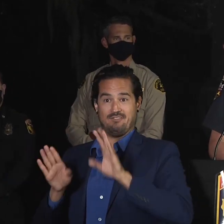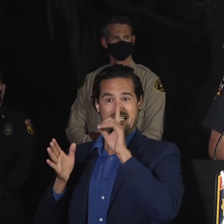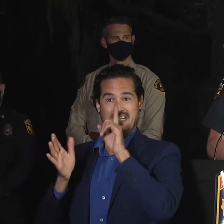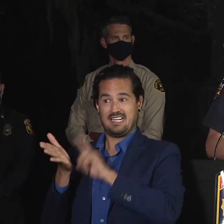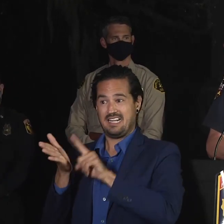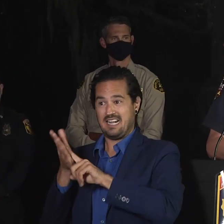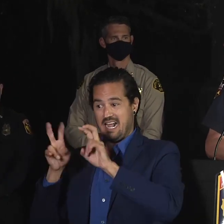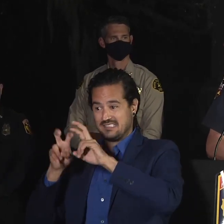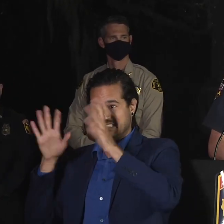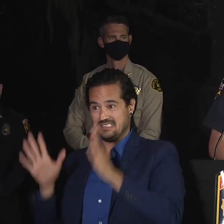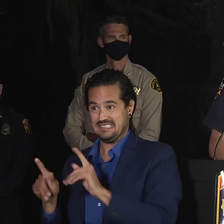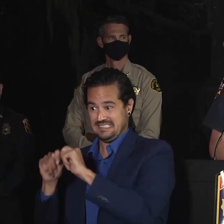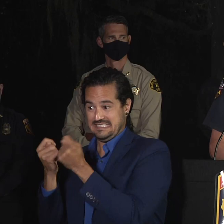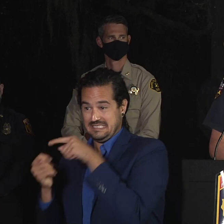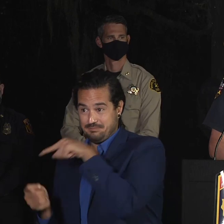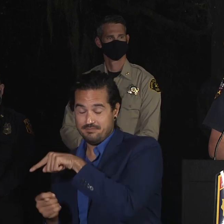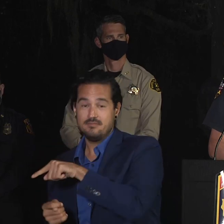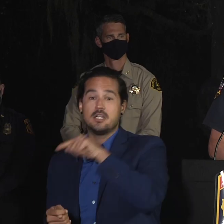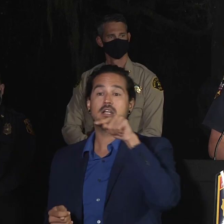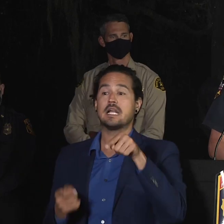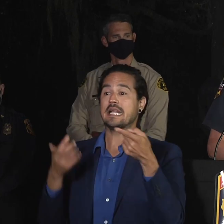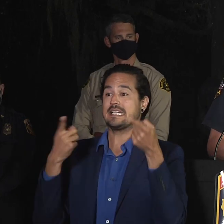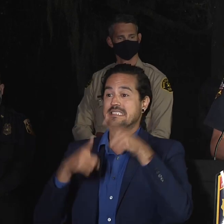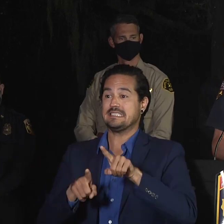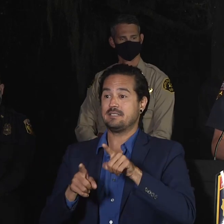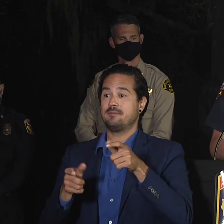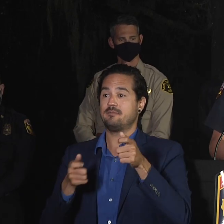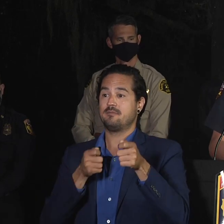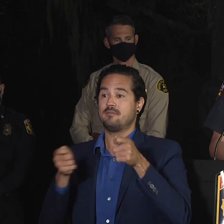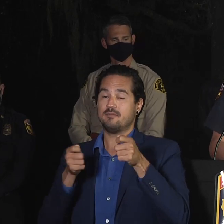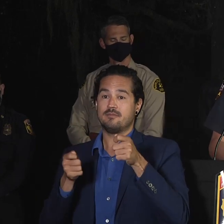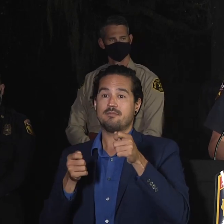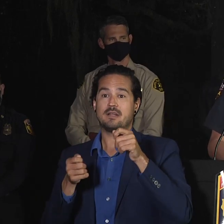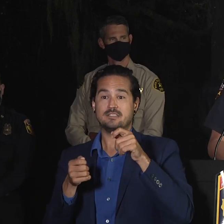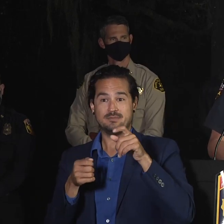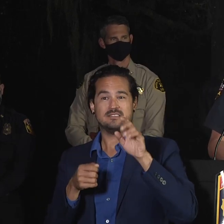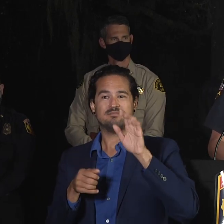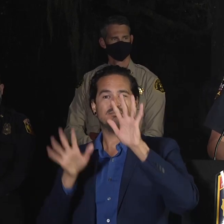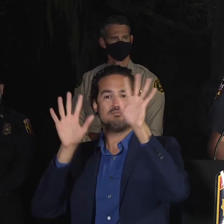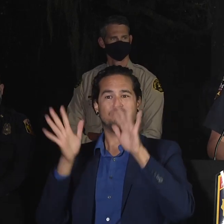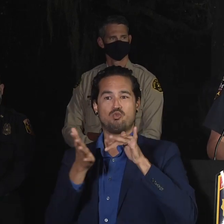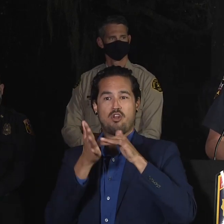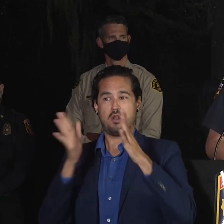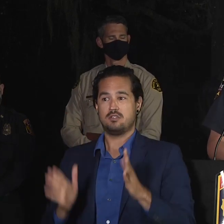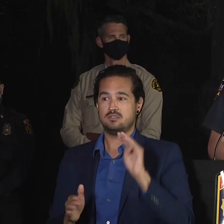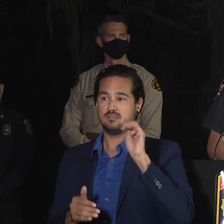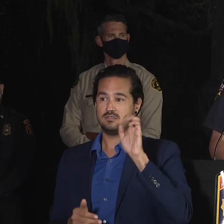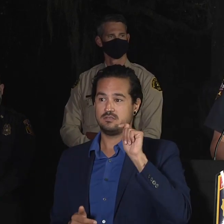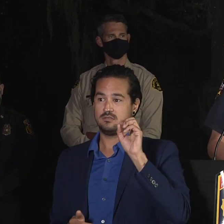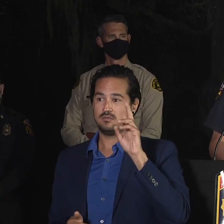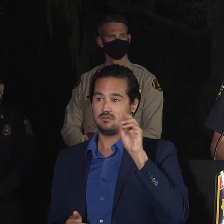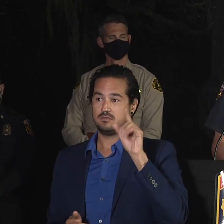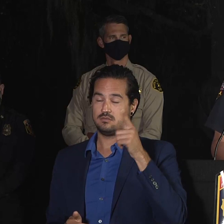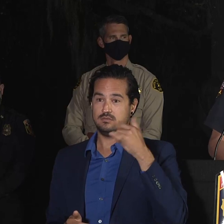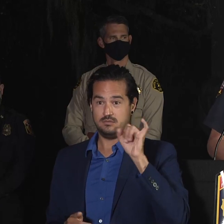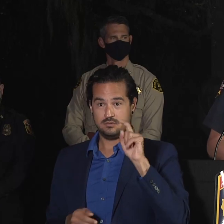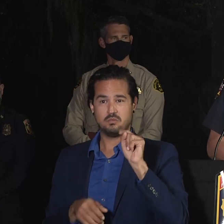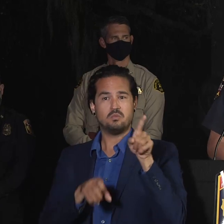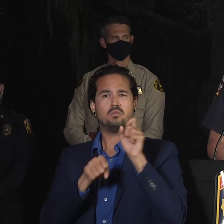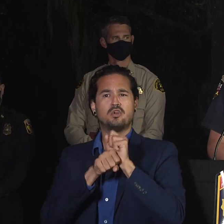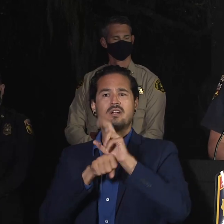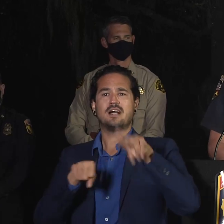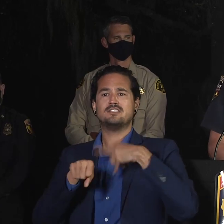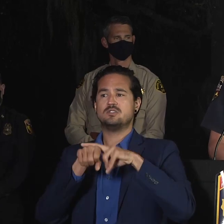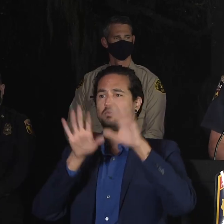meteorologist, an actual meteorologist from the National Weather Service. And actually, he's been just joined by a trainee. So we've got actually two